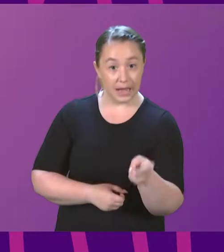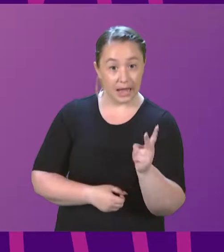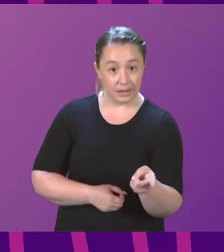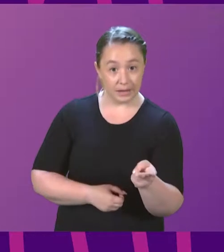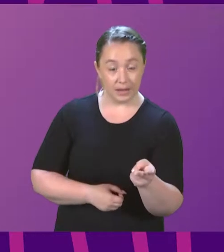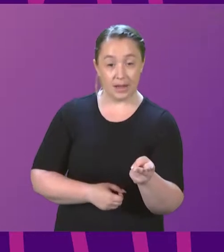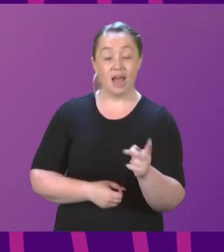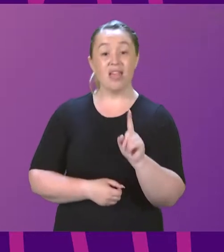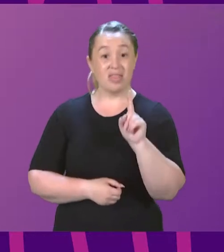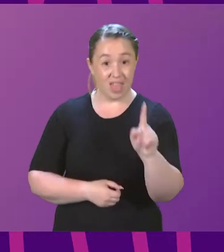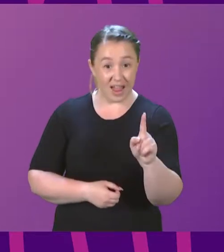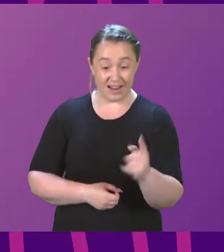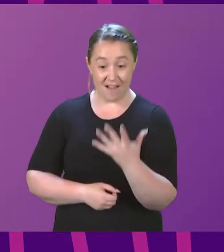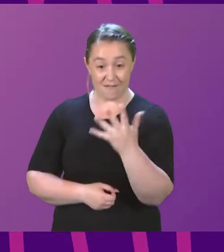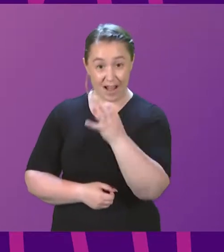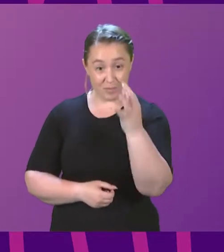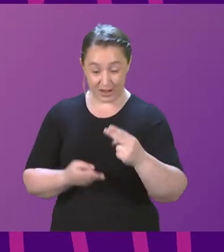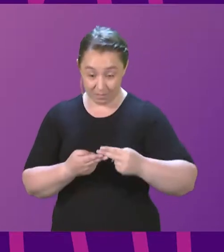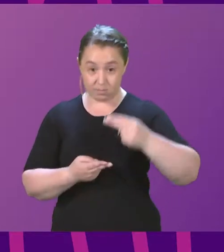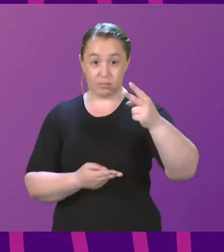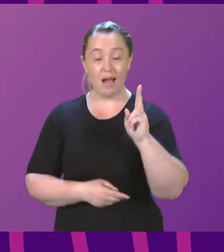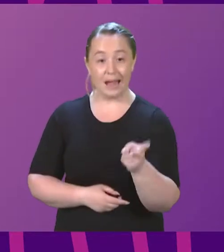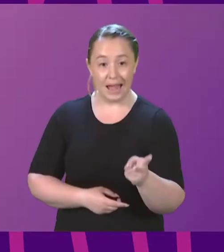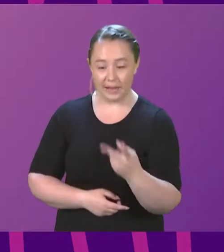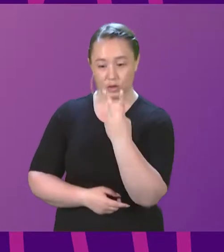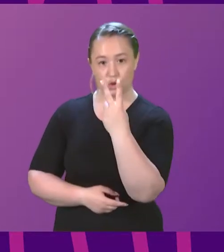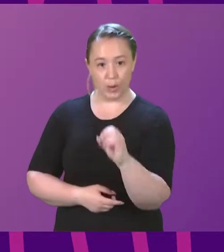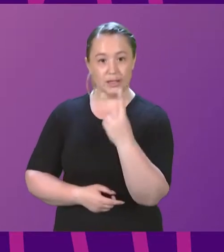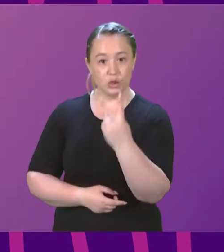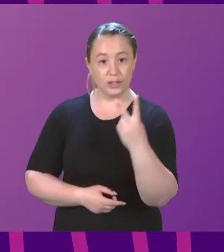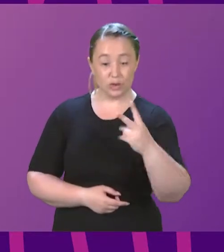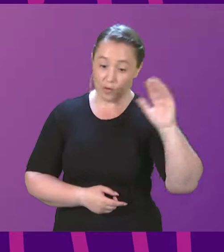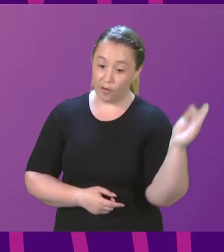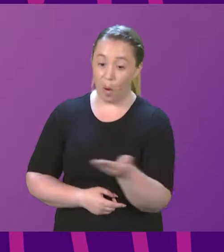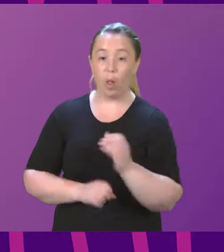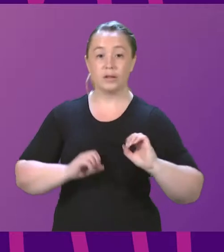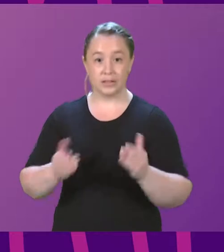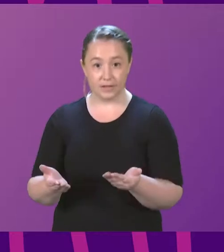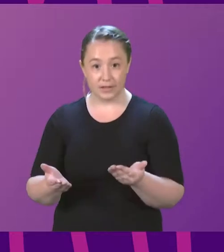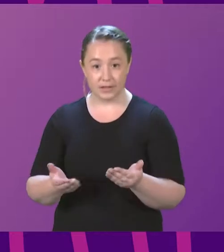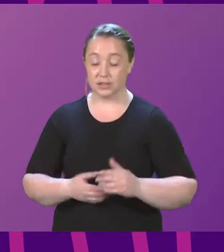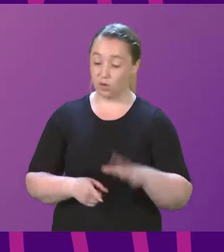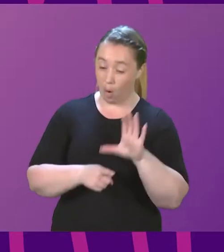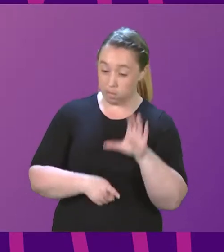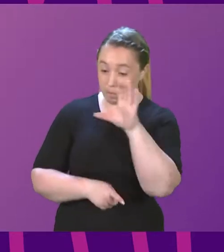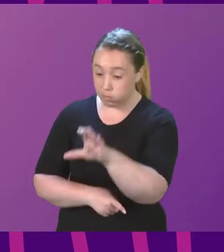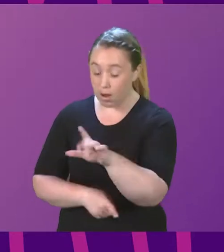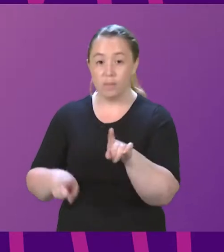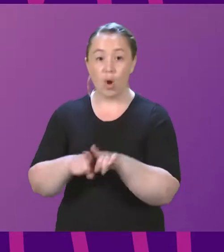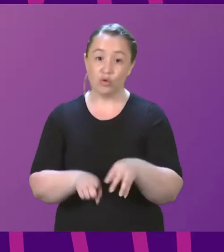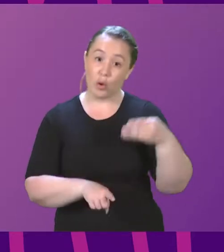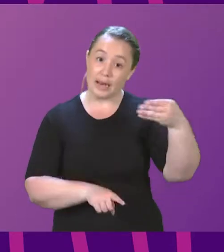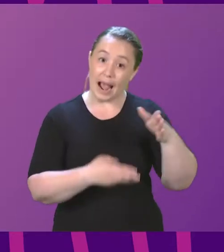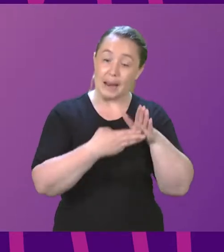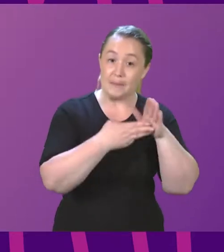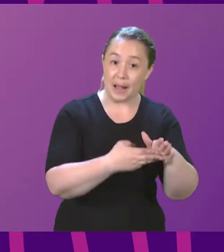that was followed by a further 5% uplift in 2022 across the board. In addition to that investment, there was 9 million in